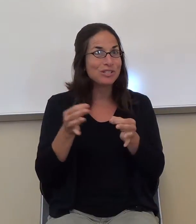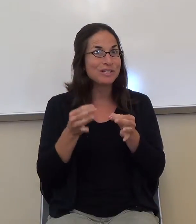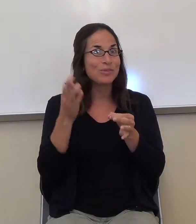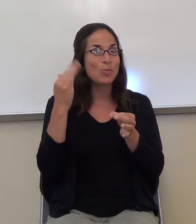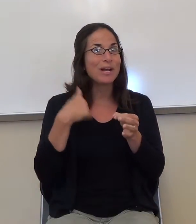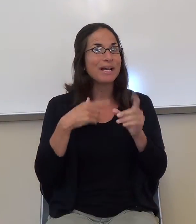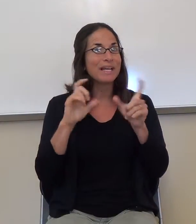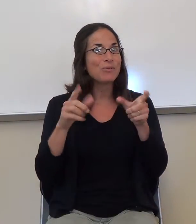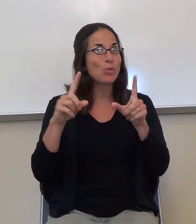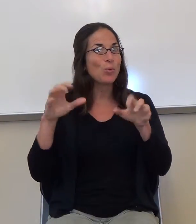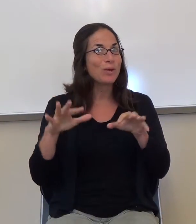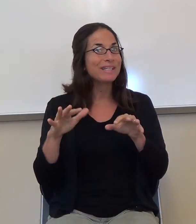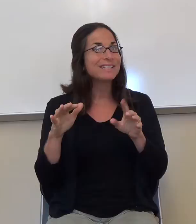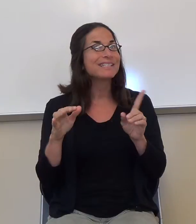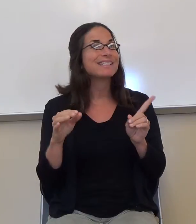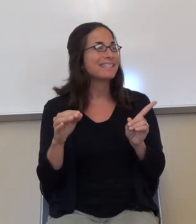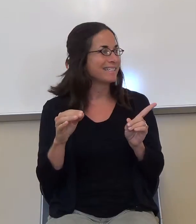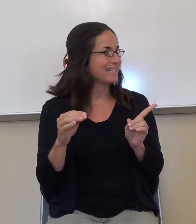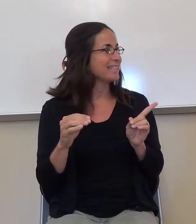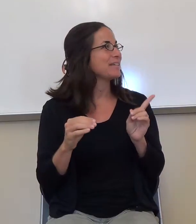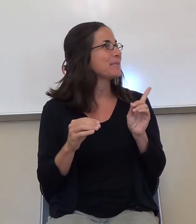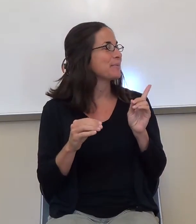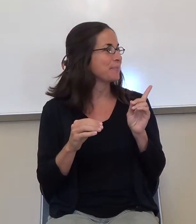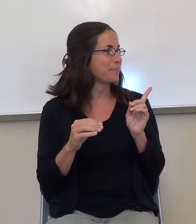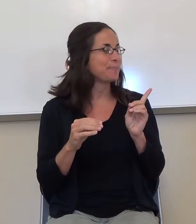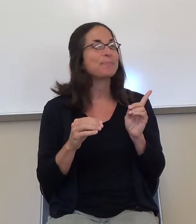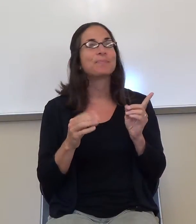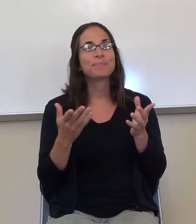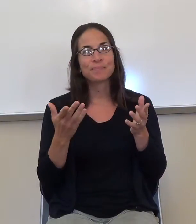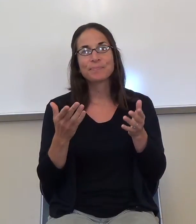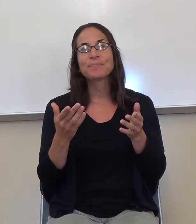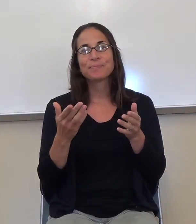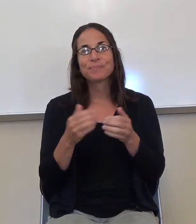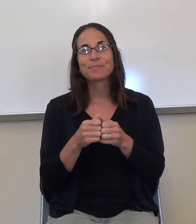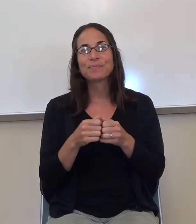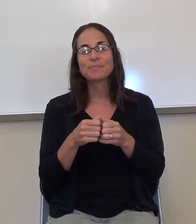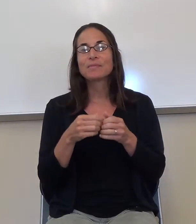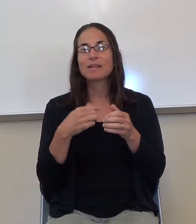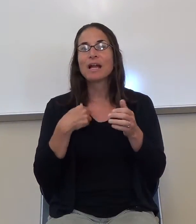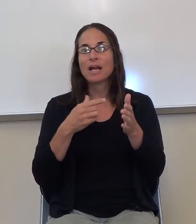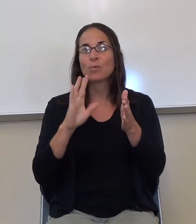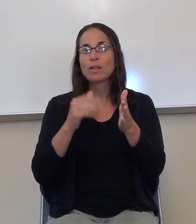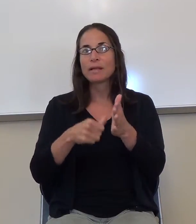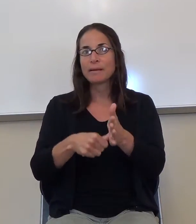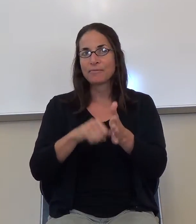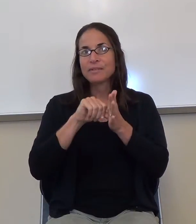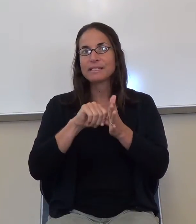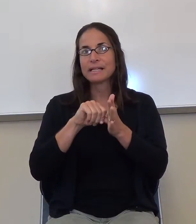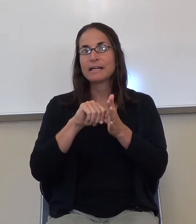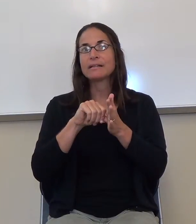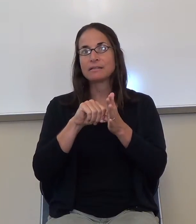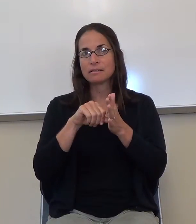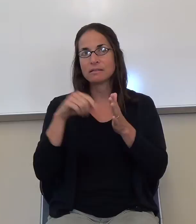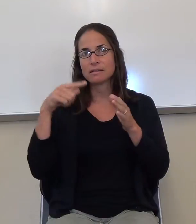Like I said, this is going to be a big emphasis in this class, okay?